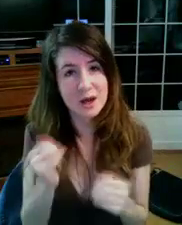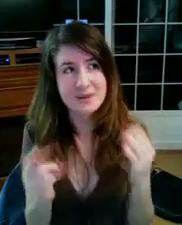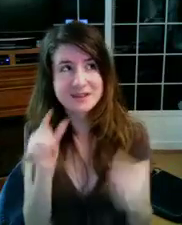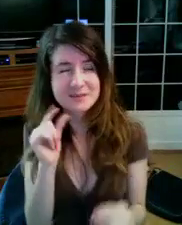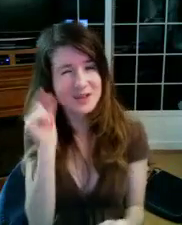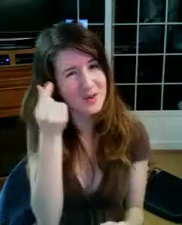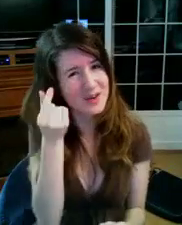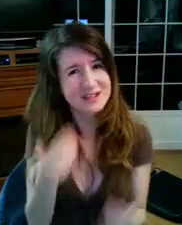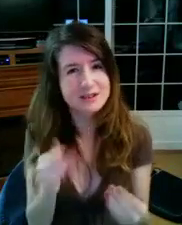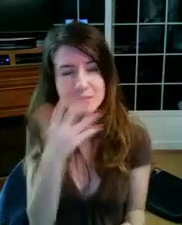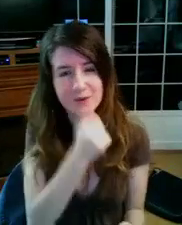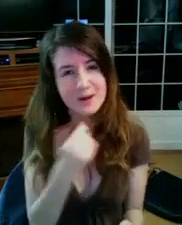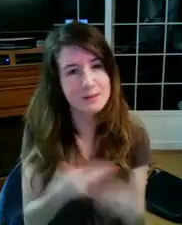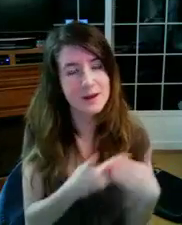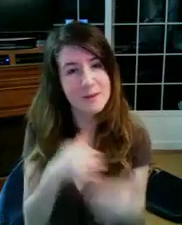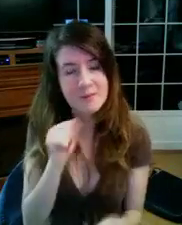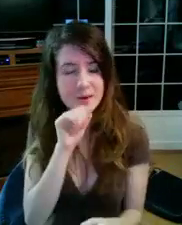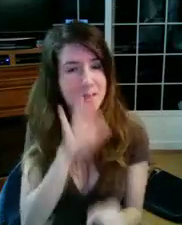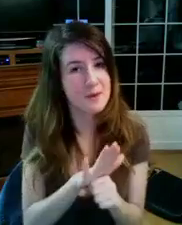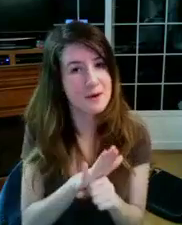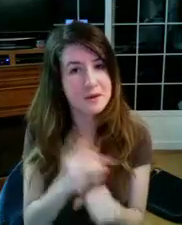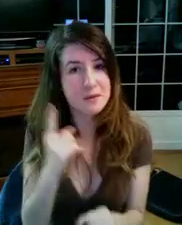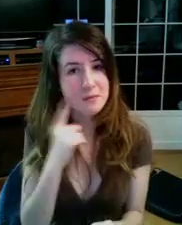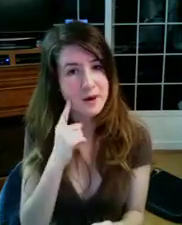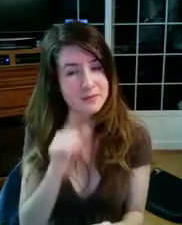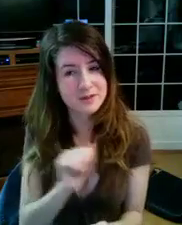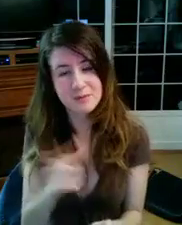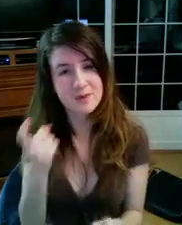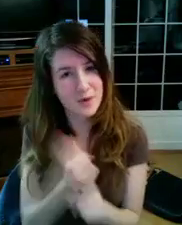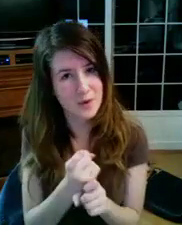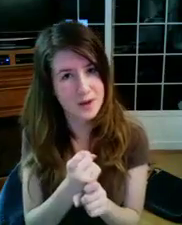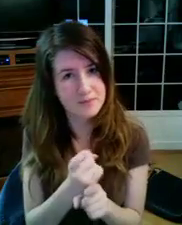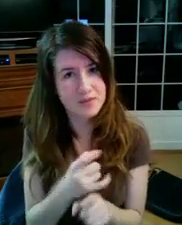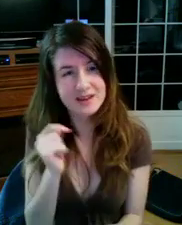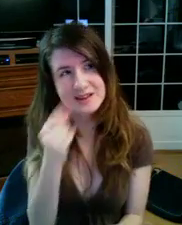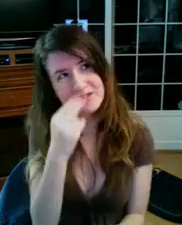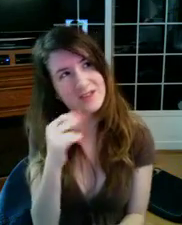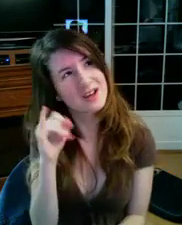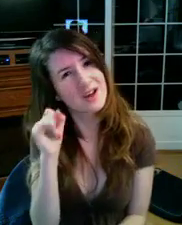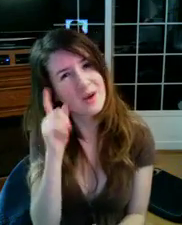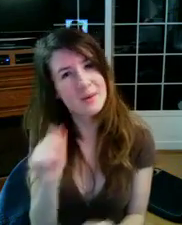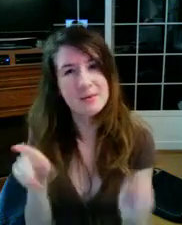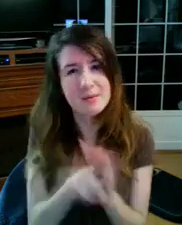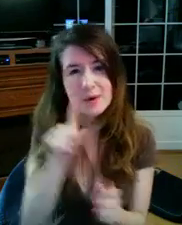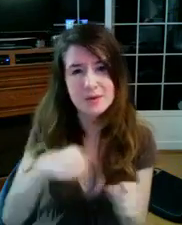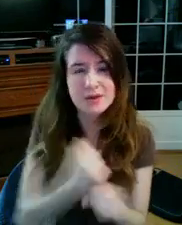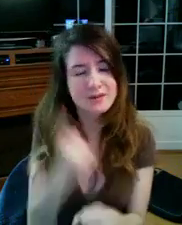it may seem a little crazy, pretty baby, but I promise, mama's gonna be alright, it's funny, I remember back one